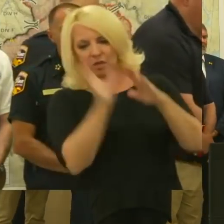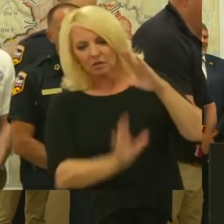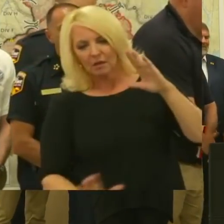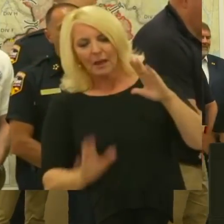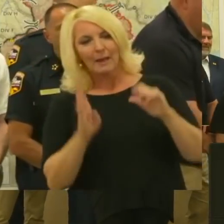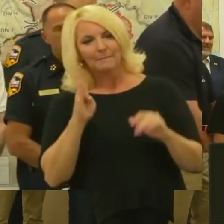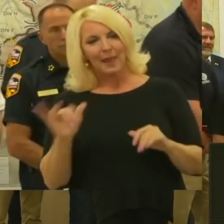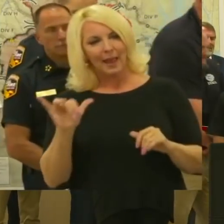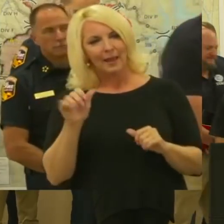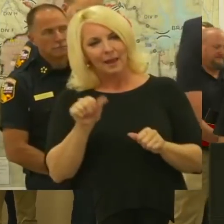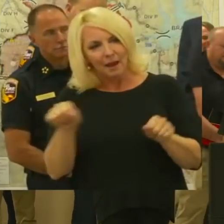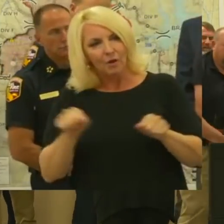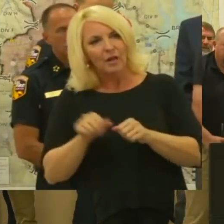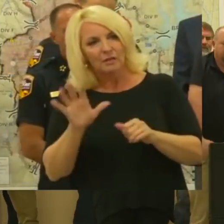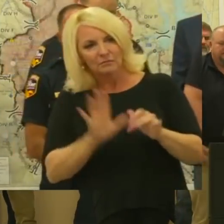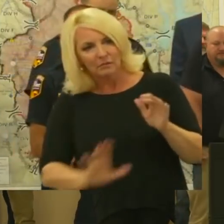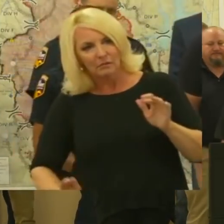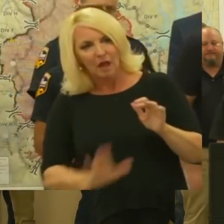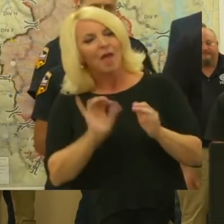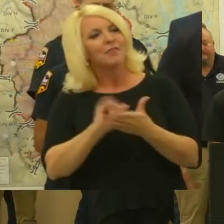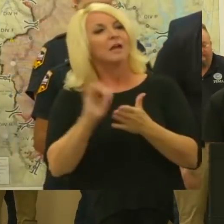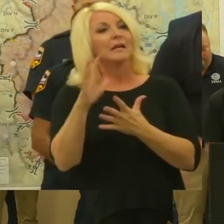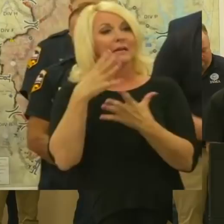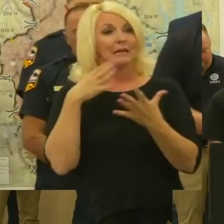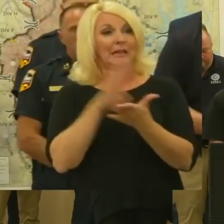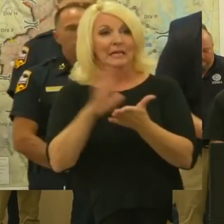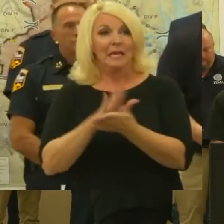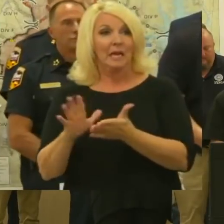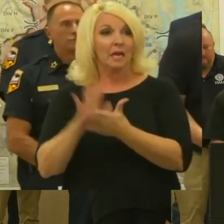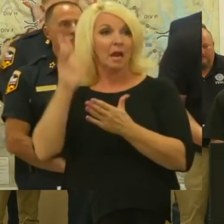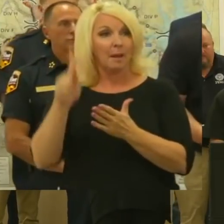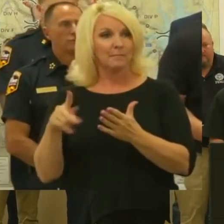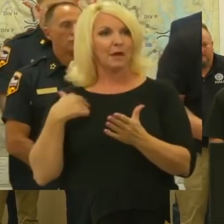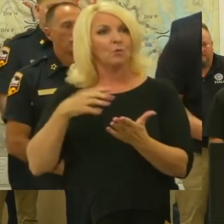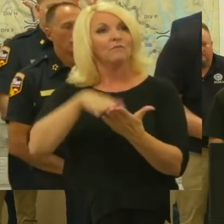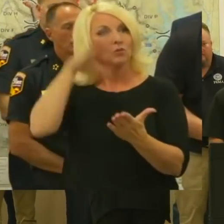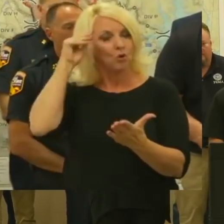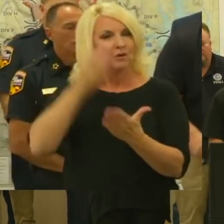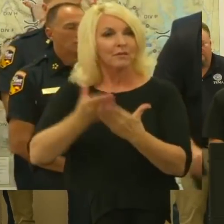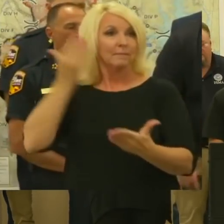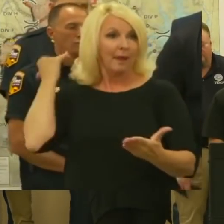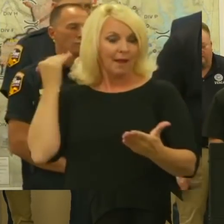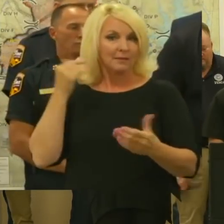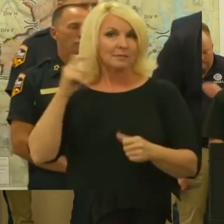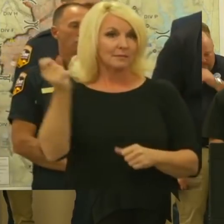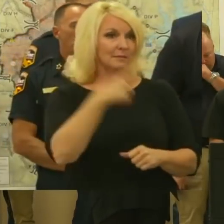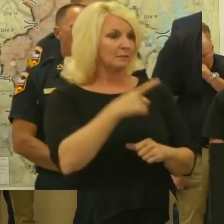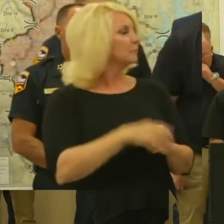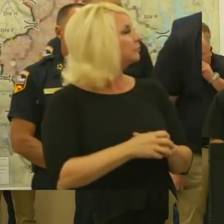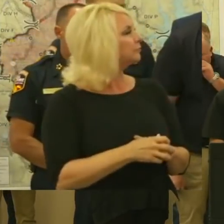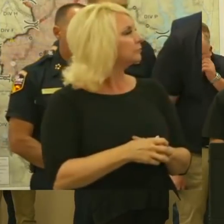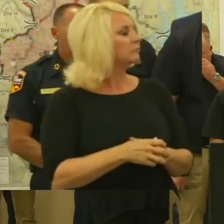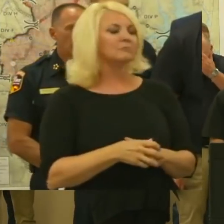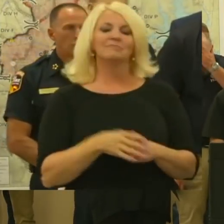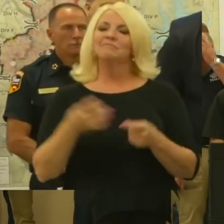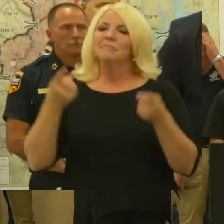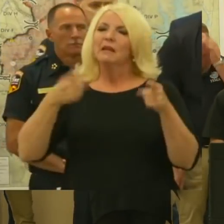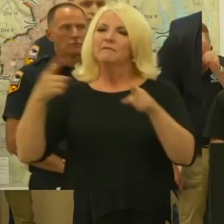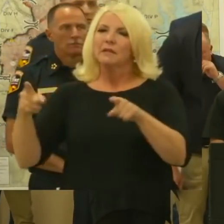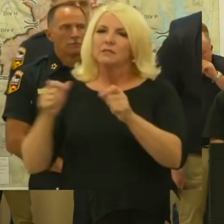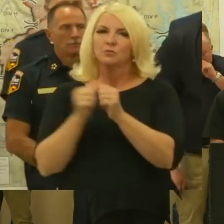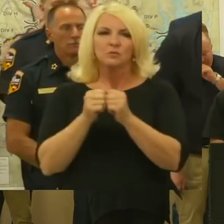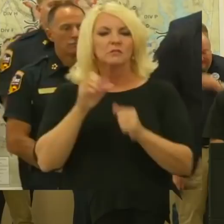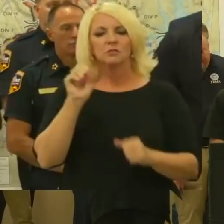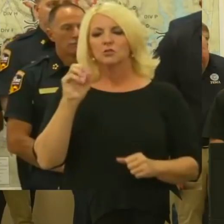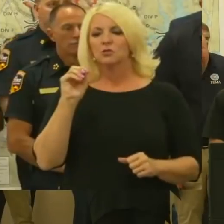Can you tell little bit about from the fires in Well, you know, the events in Sonoma and Napa